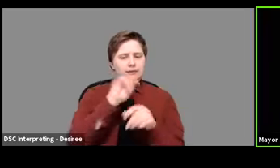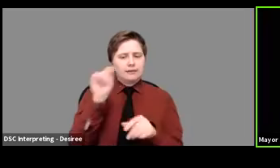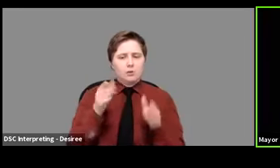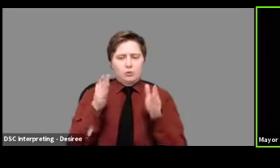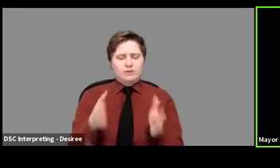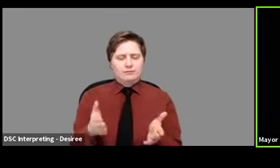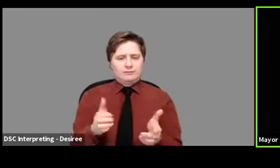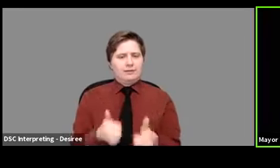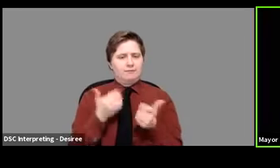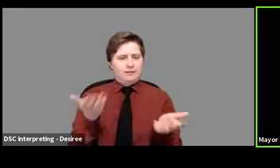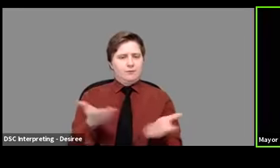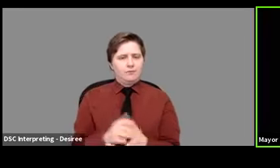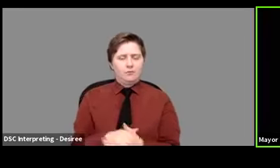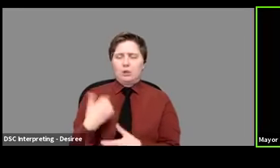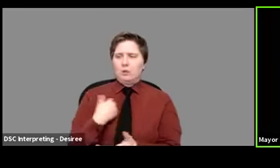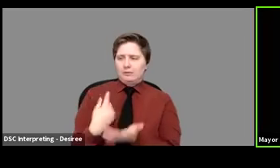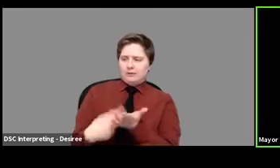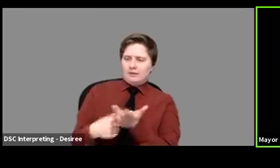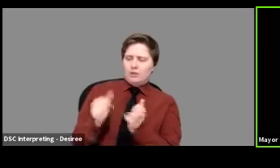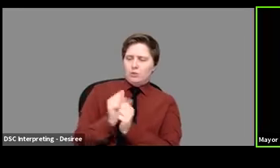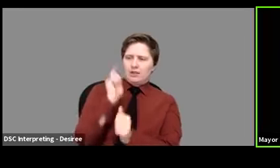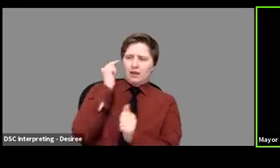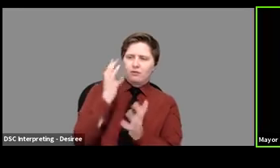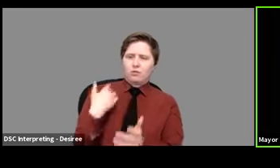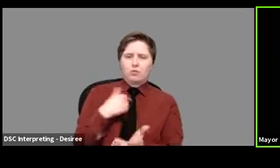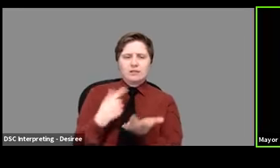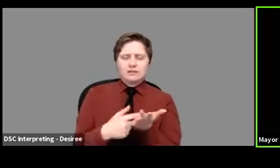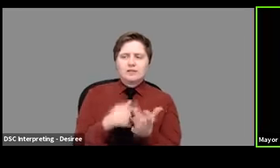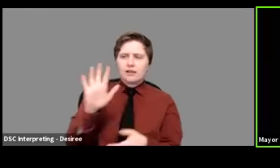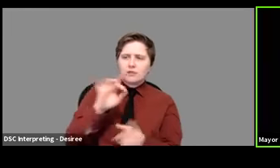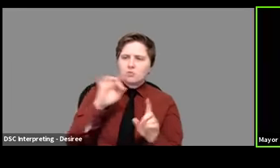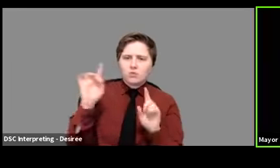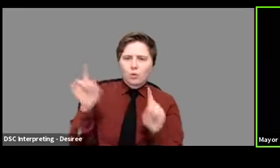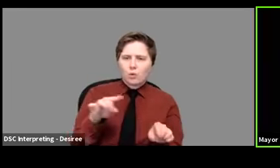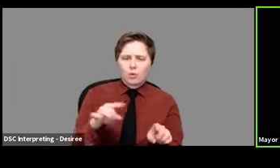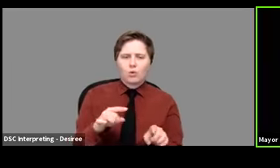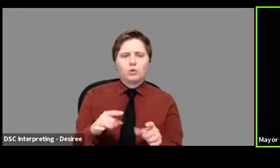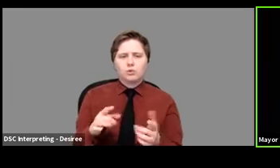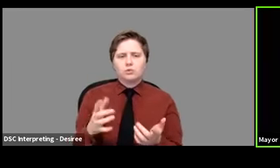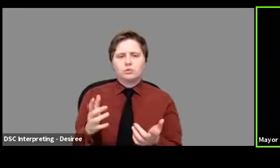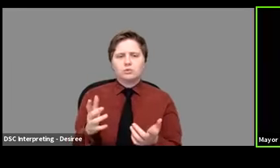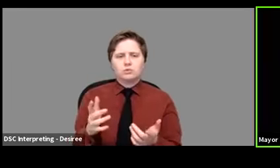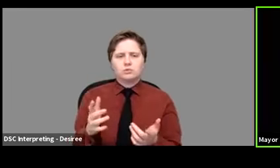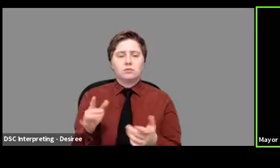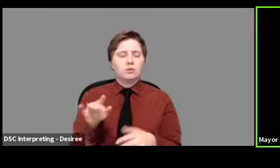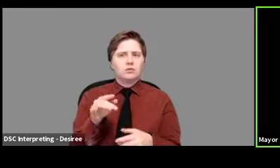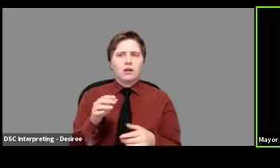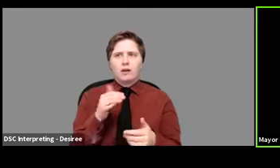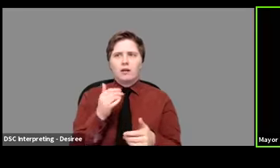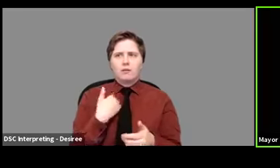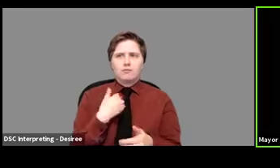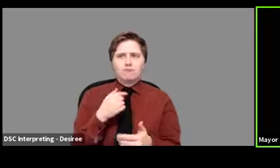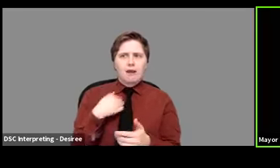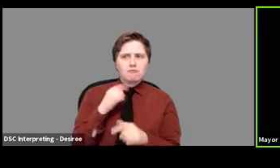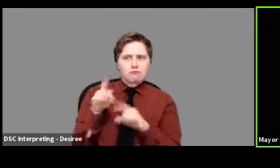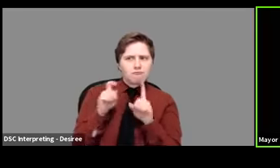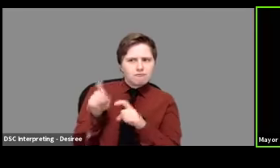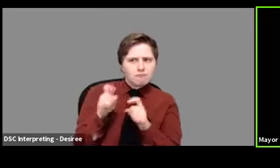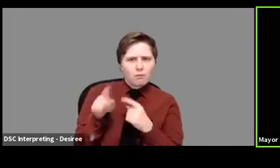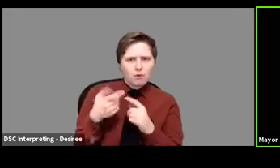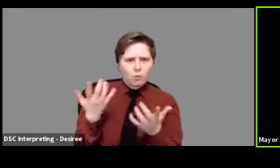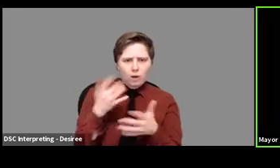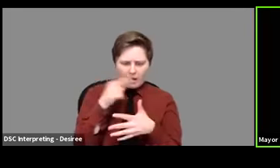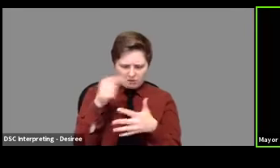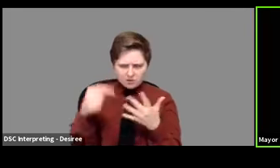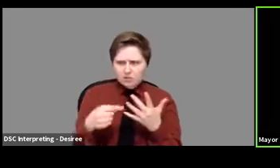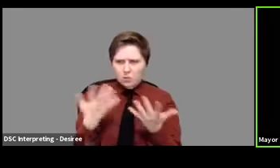governor the other day and, and we, as we talked about his order, um, and questions were raised about, well, what about